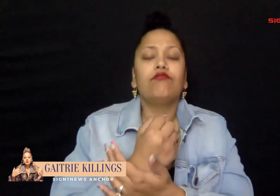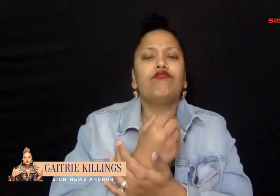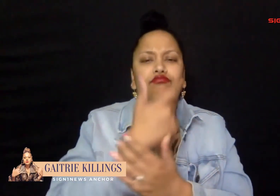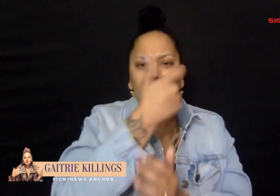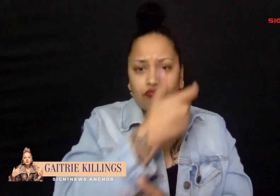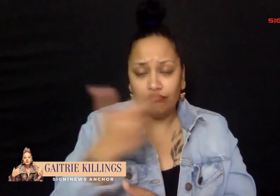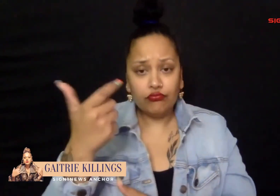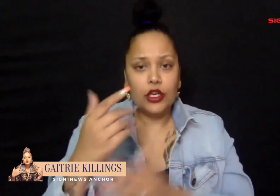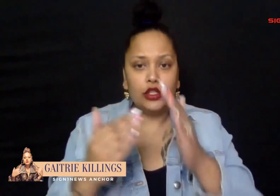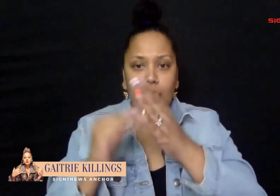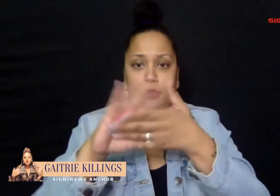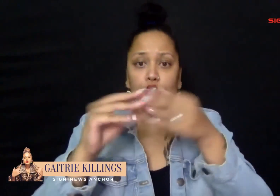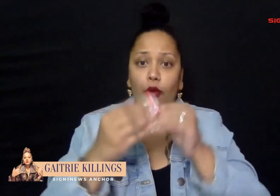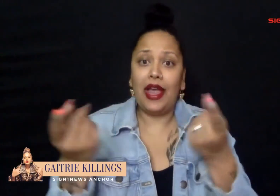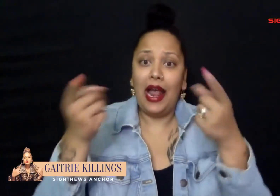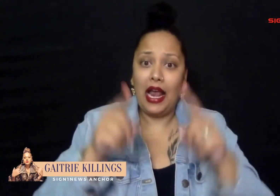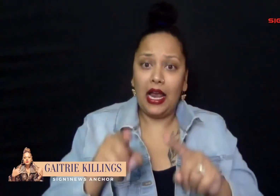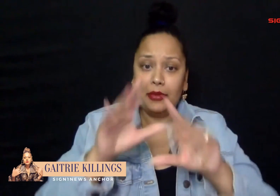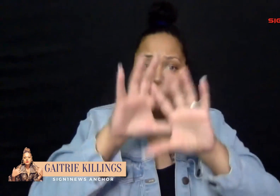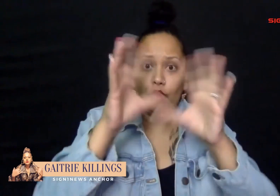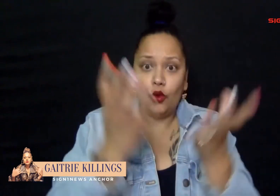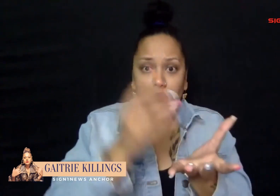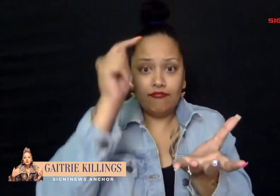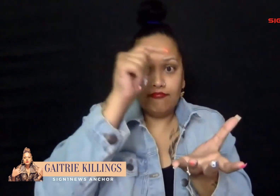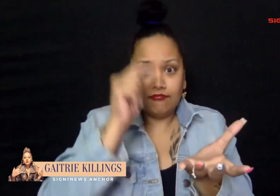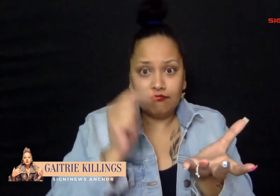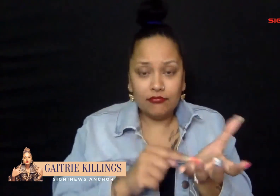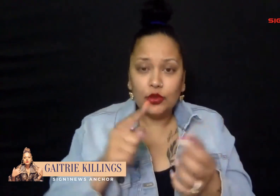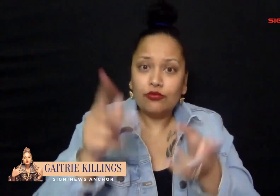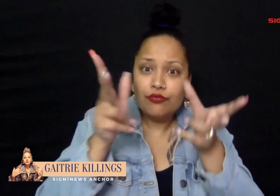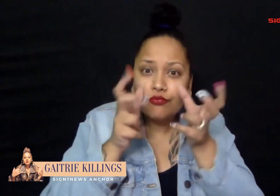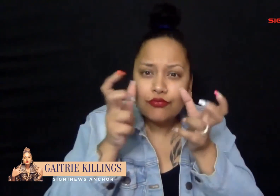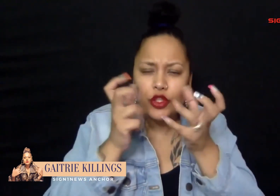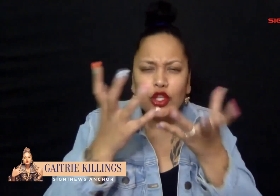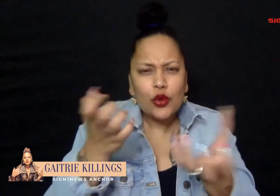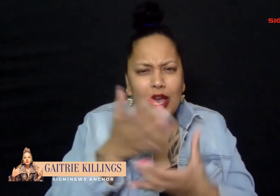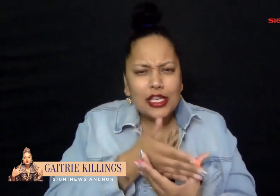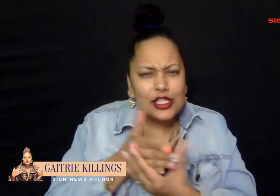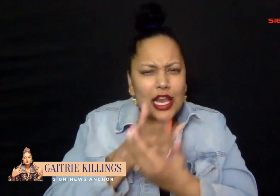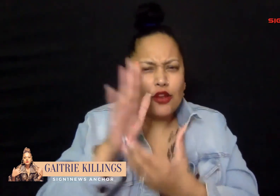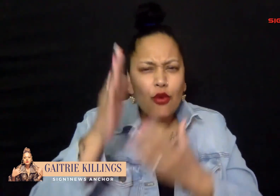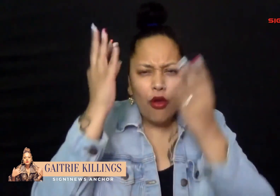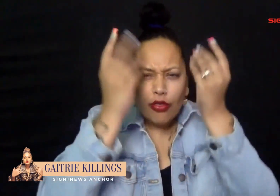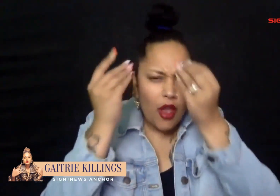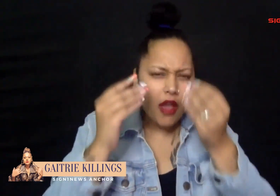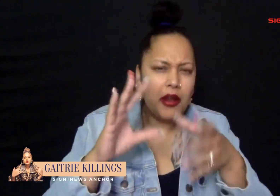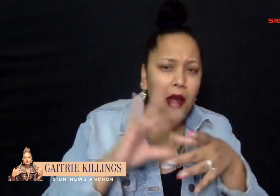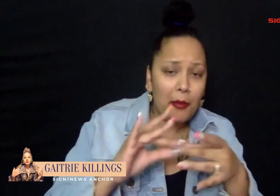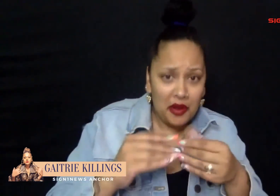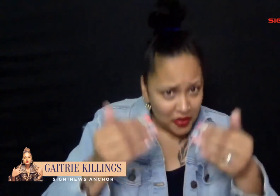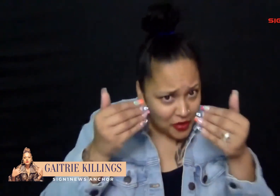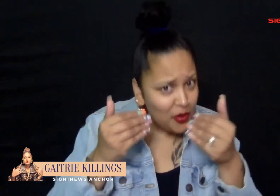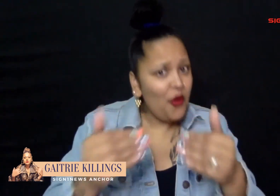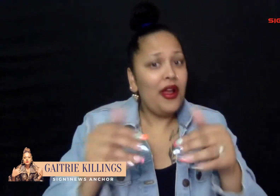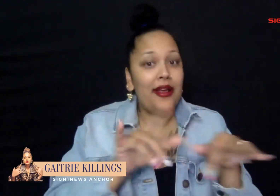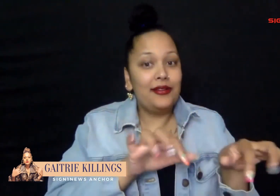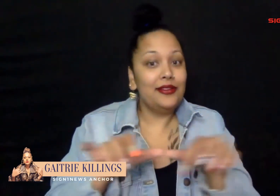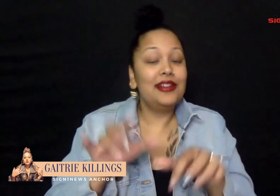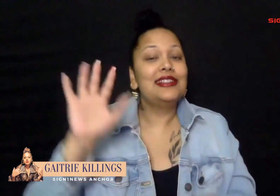look at the top trending stories making headlines today if you post an interesting comment about this update we may add